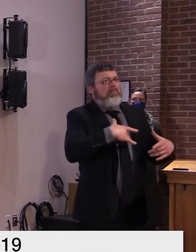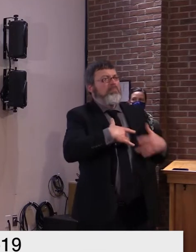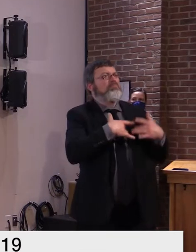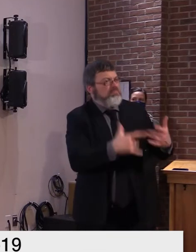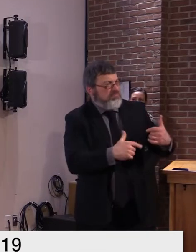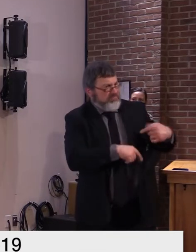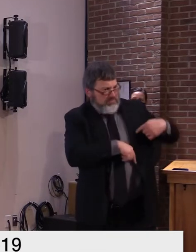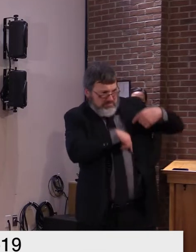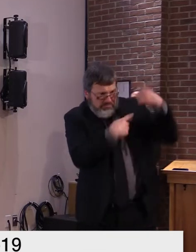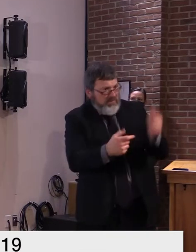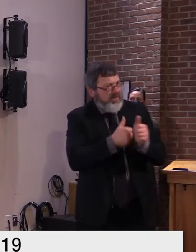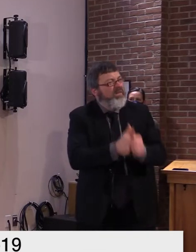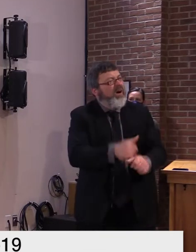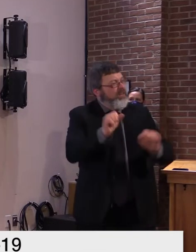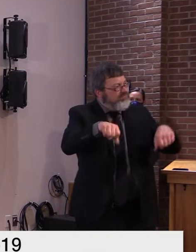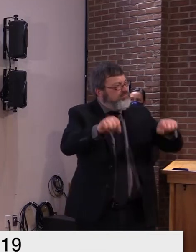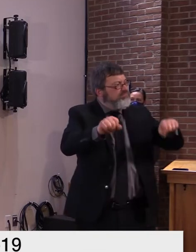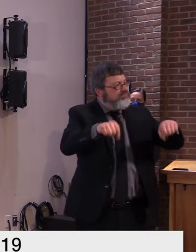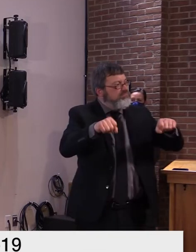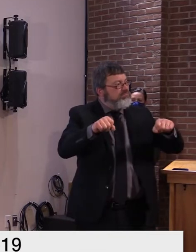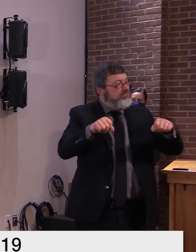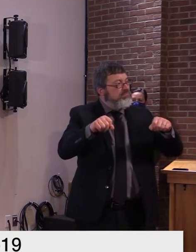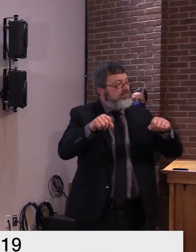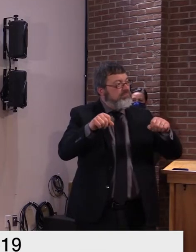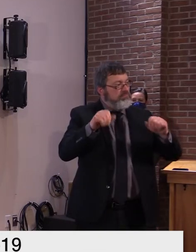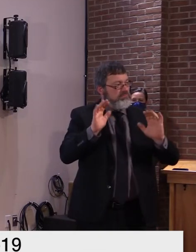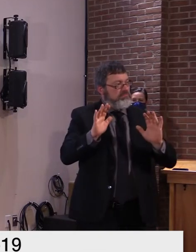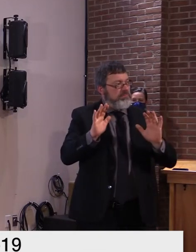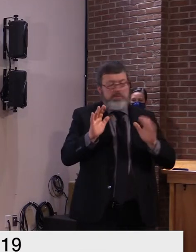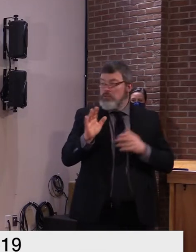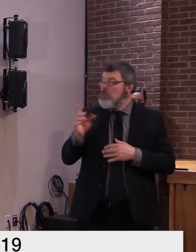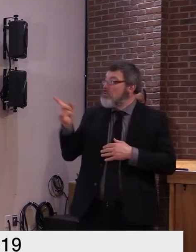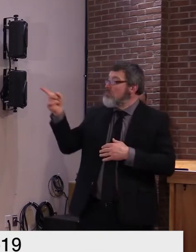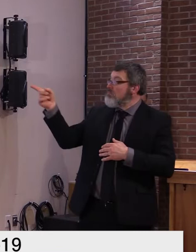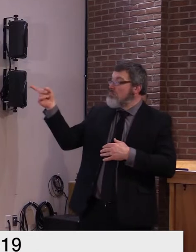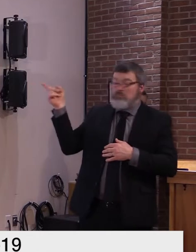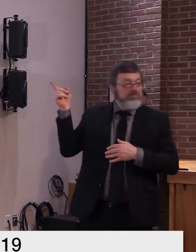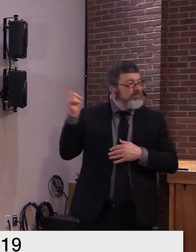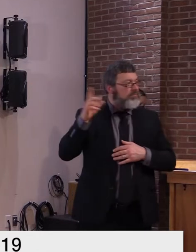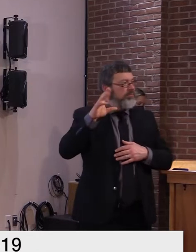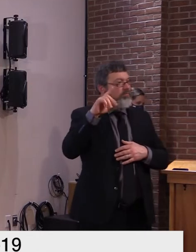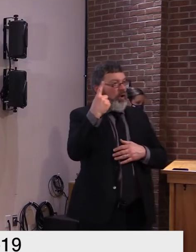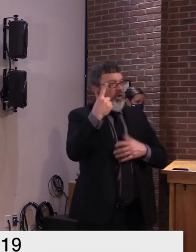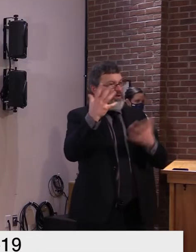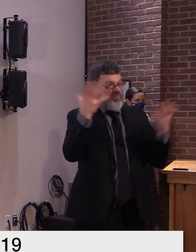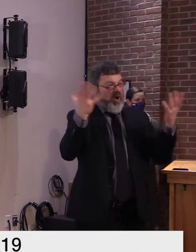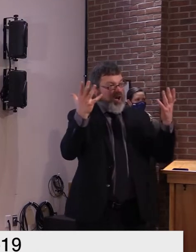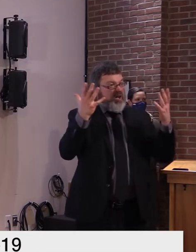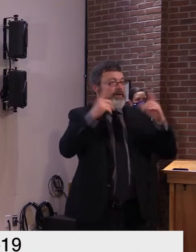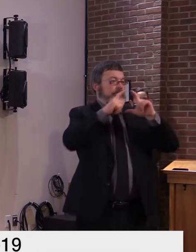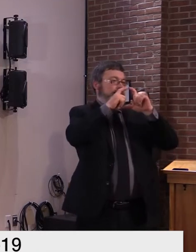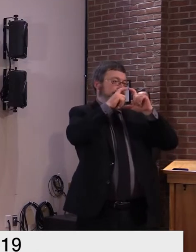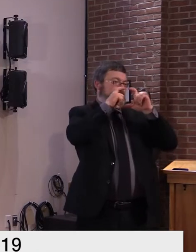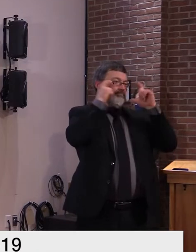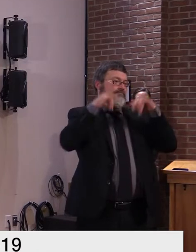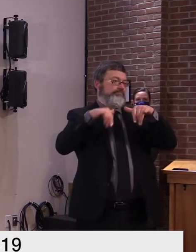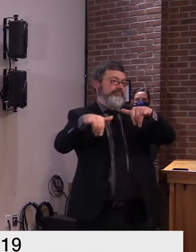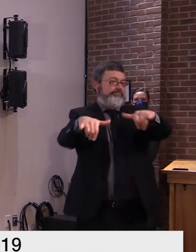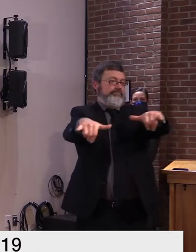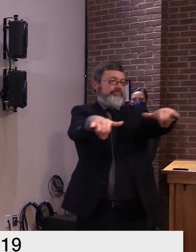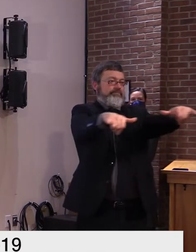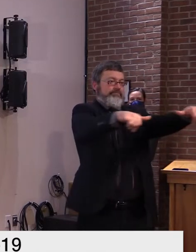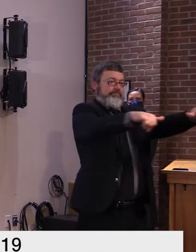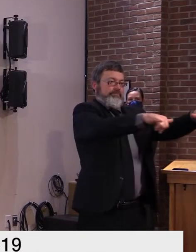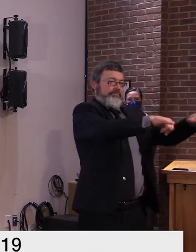face mask use for which there is compelling evidence especially in light of the large amount of asymptomatic